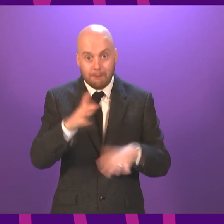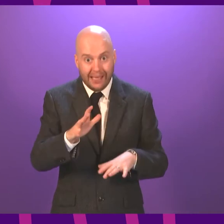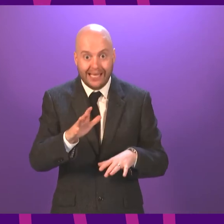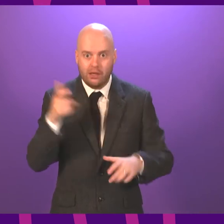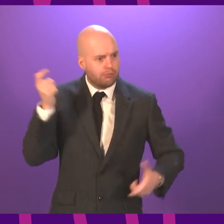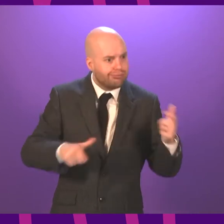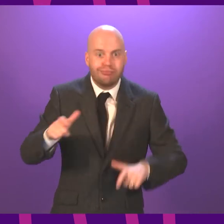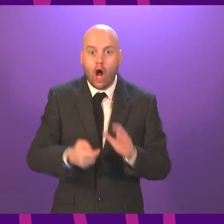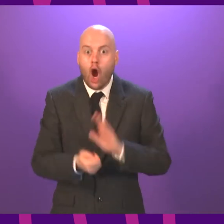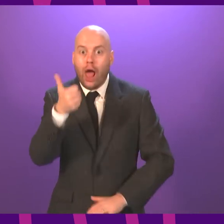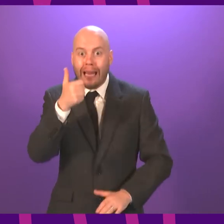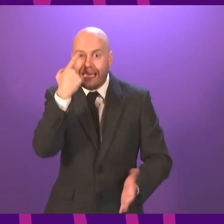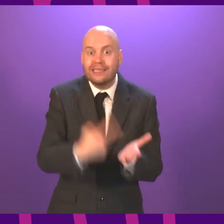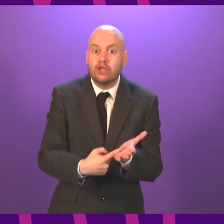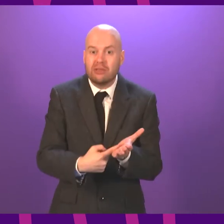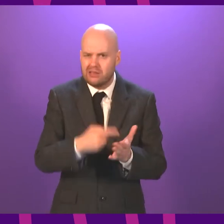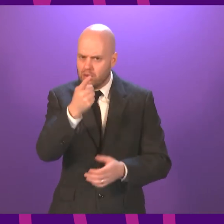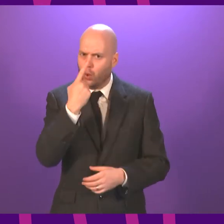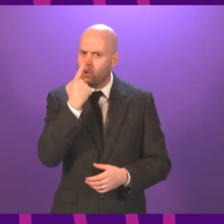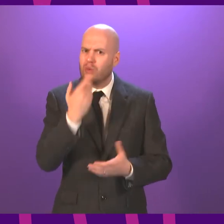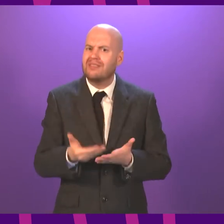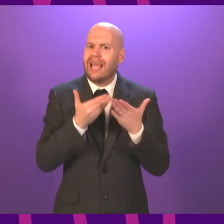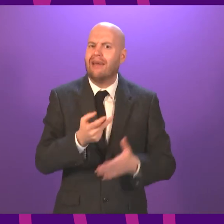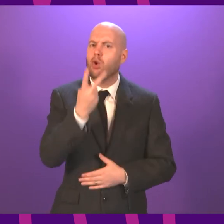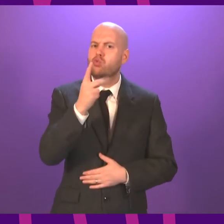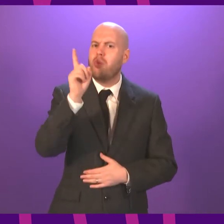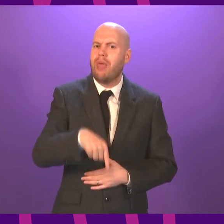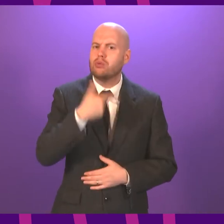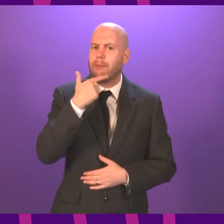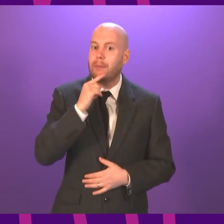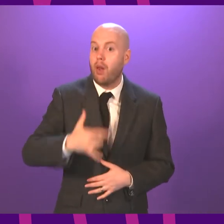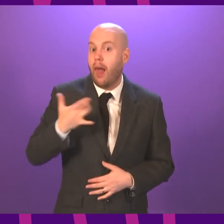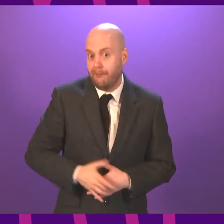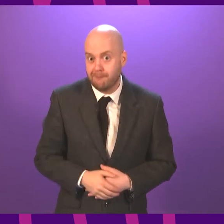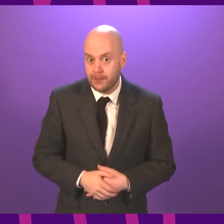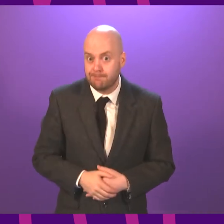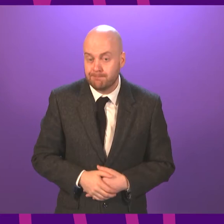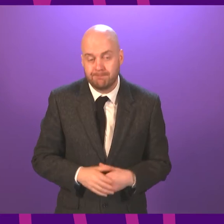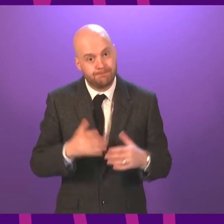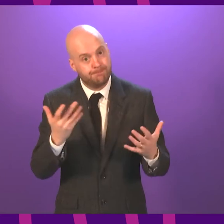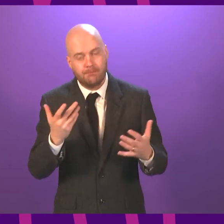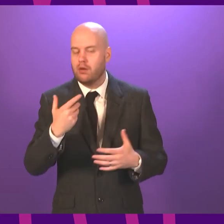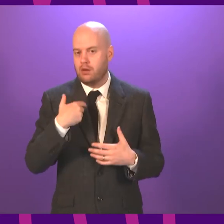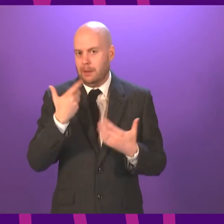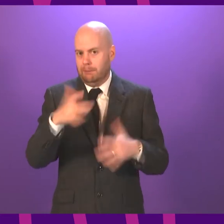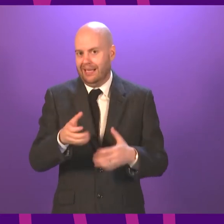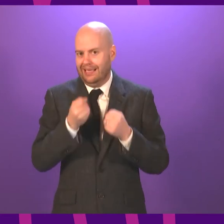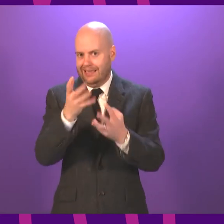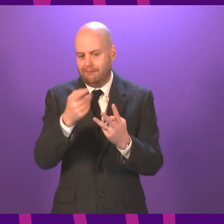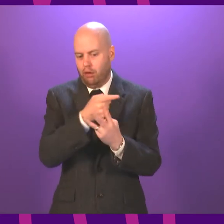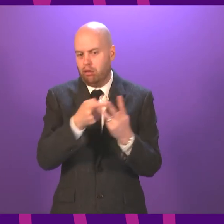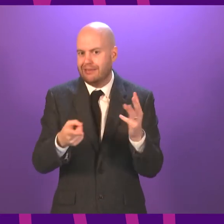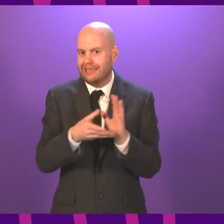bringing to the Chamber and asking for a response from Scotland's Government. I gave three examples of decisions made here in Scotland around strategy,